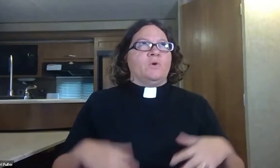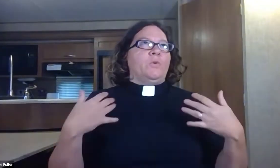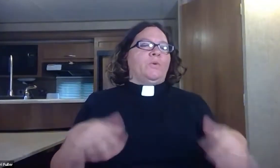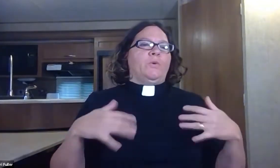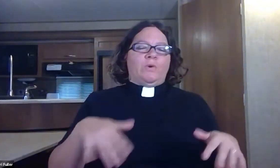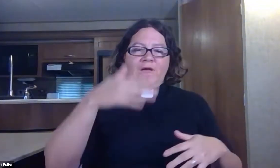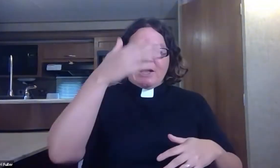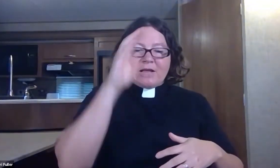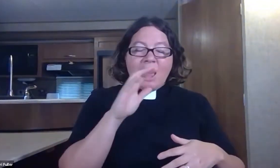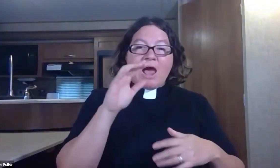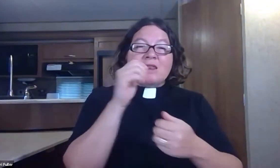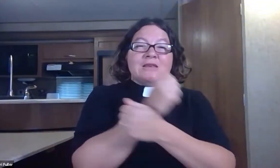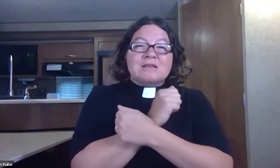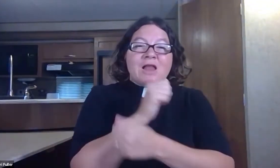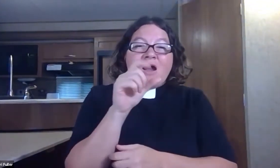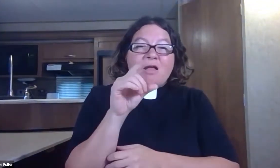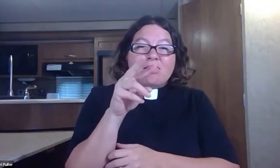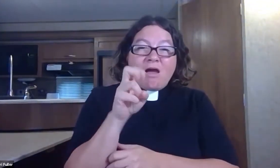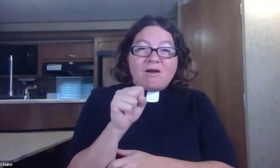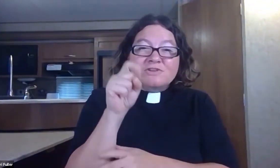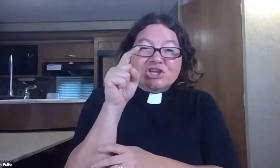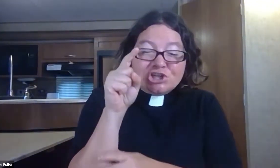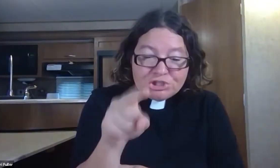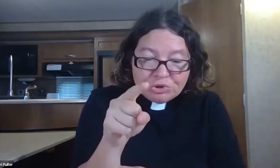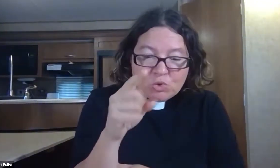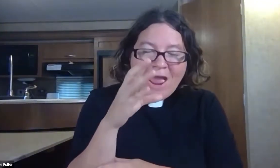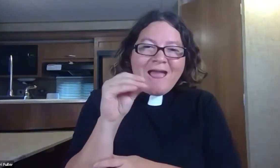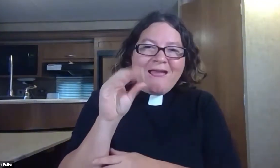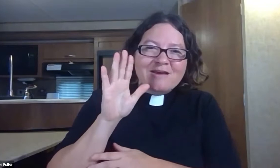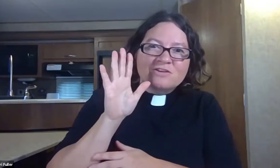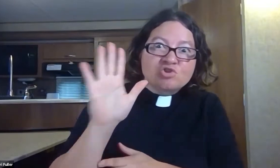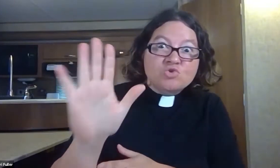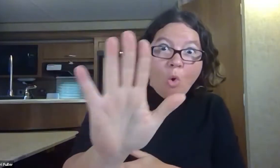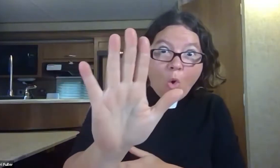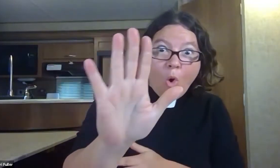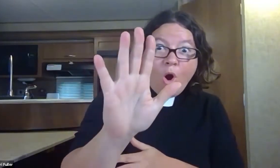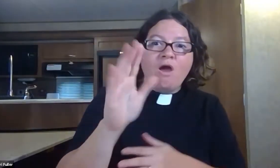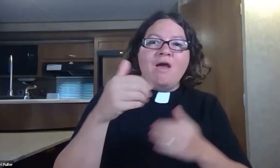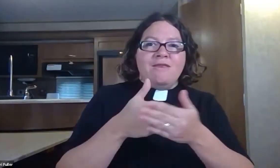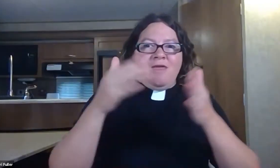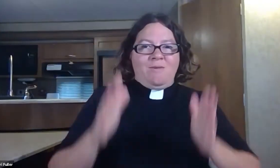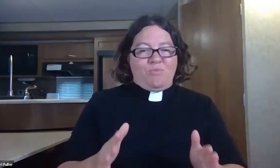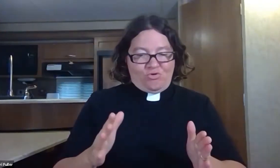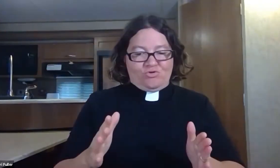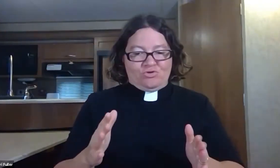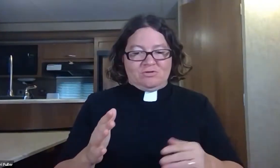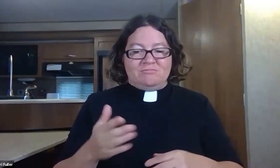The third thing is that God's love for you and your neighbor